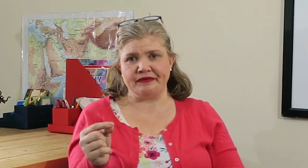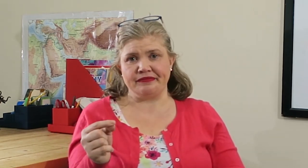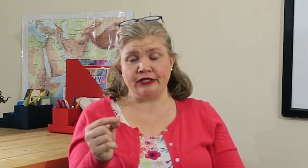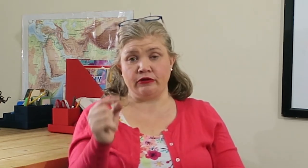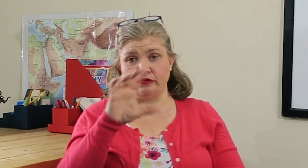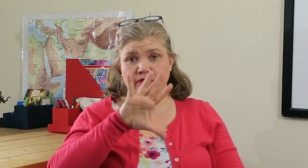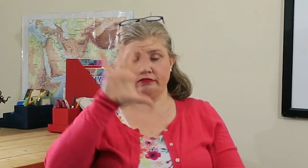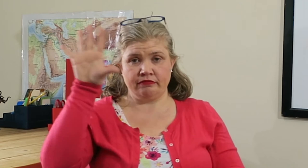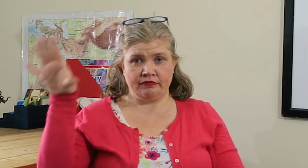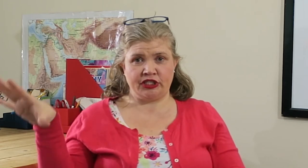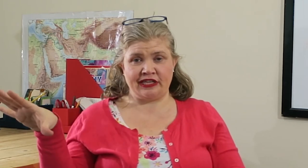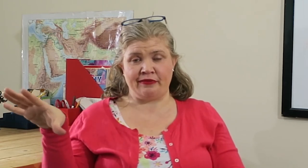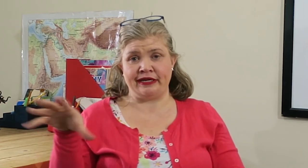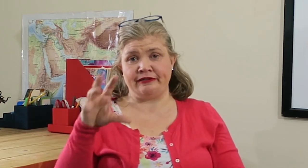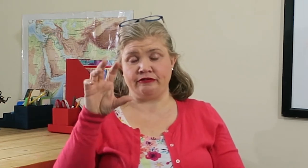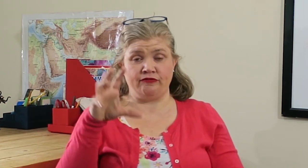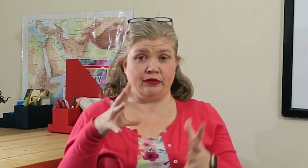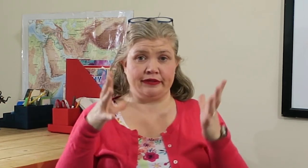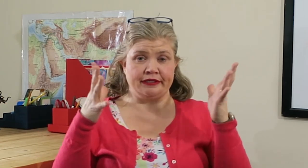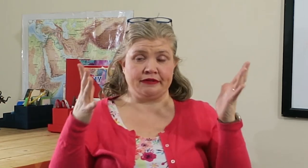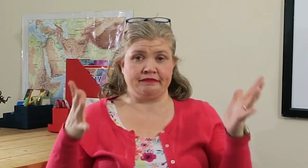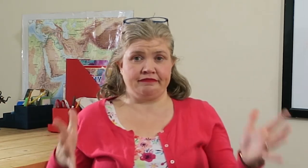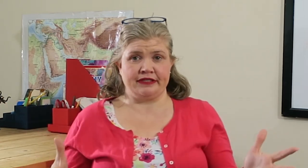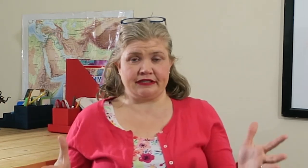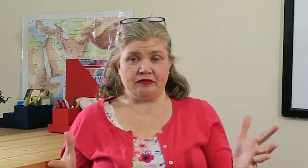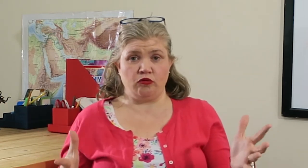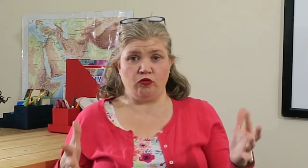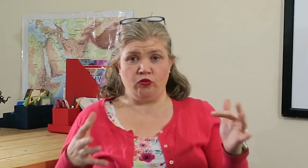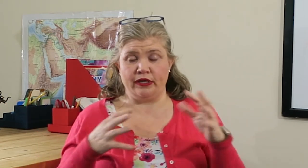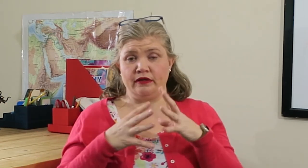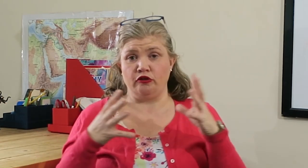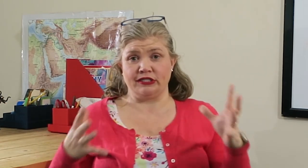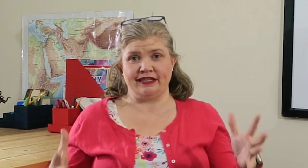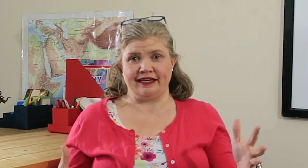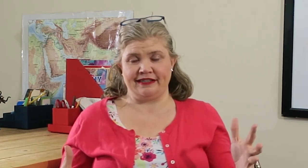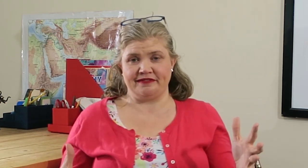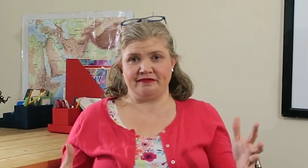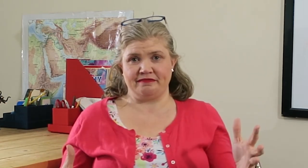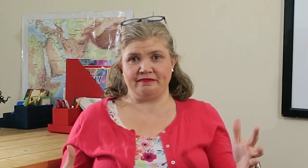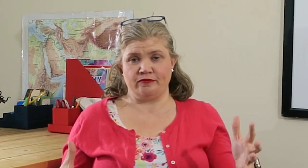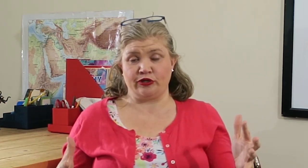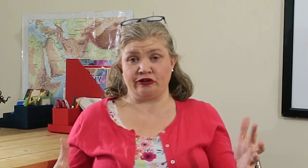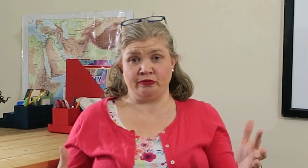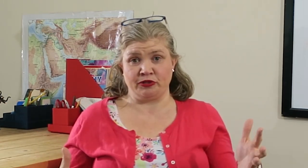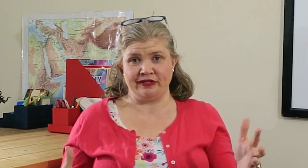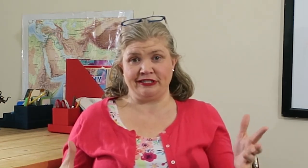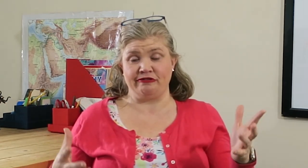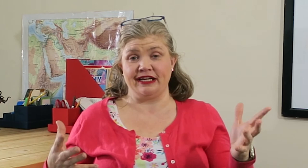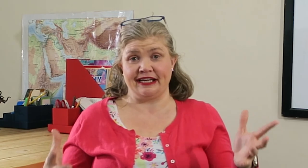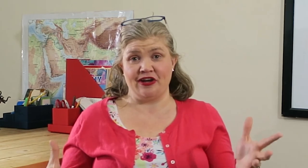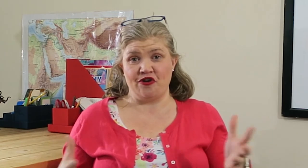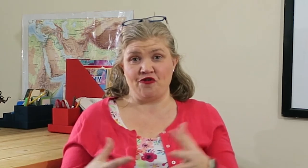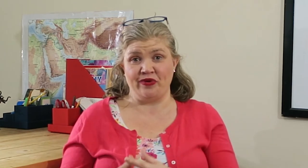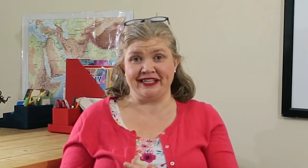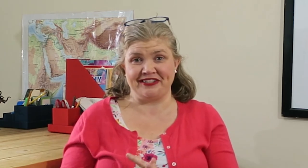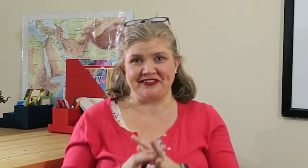So check that one out for what it looks like, what our homeschool days look like, when it's hard.